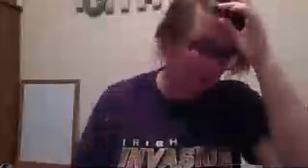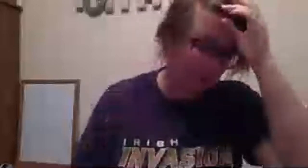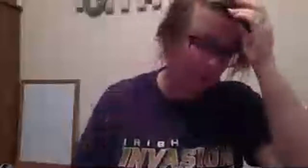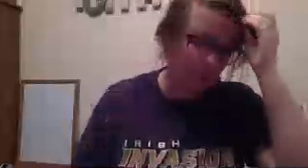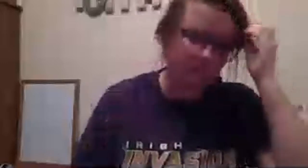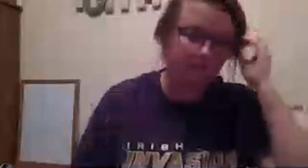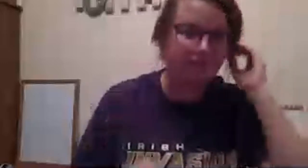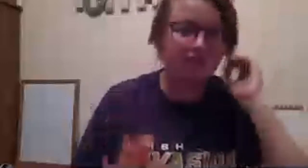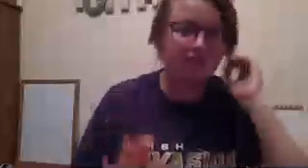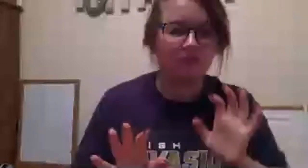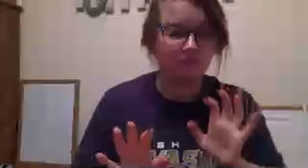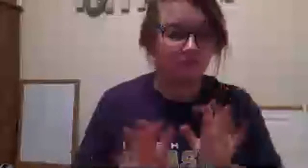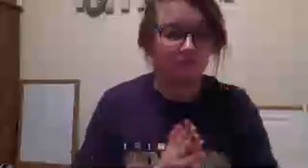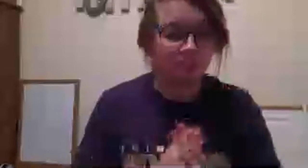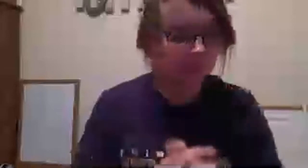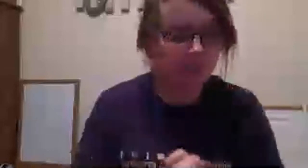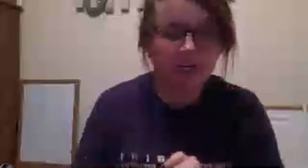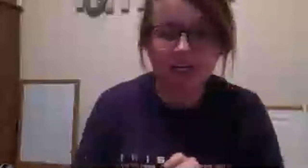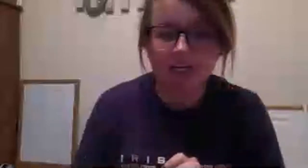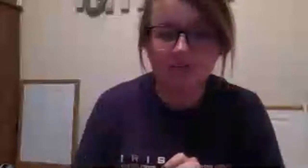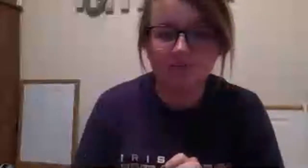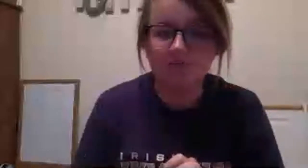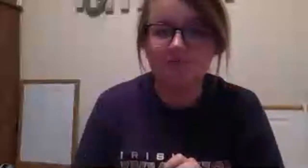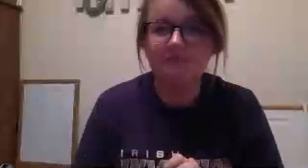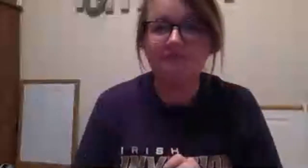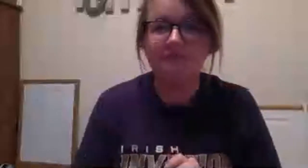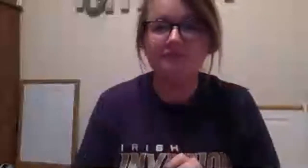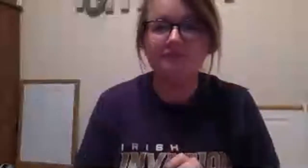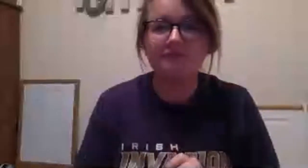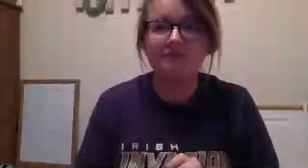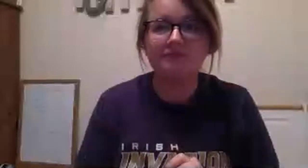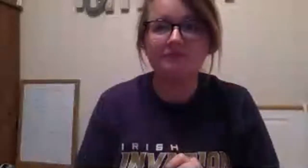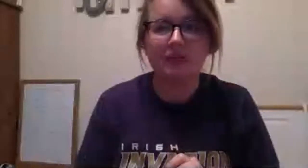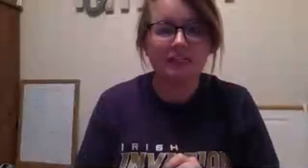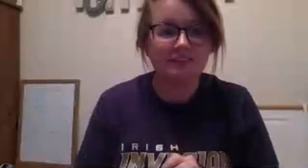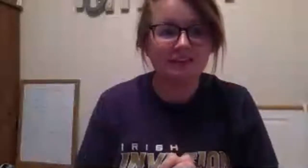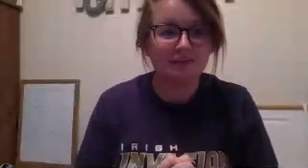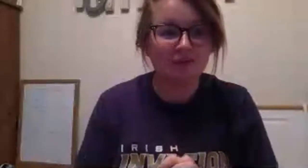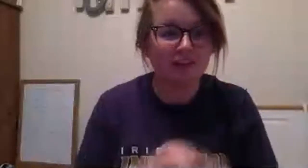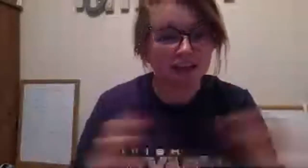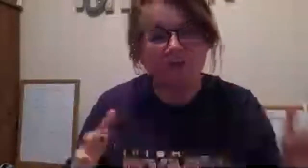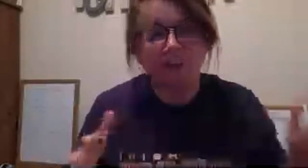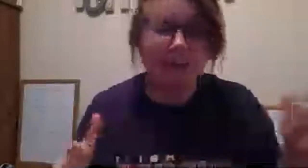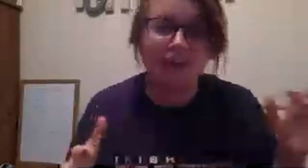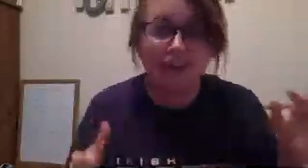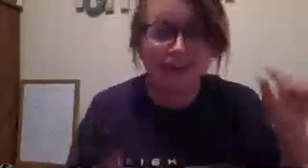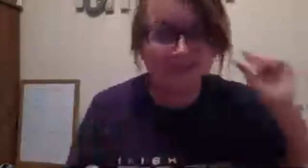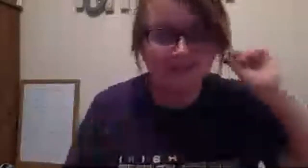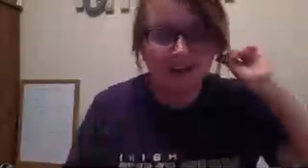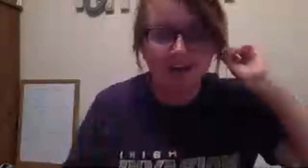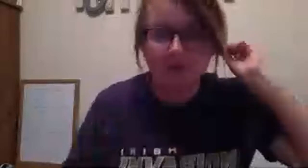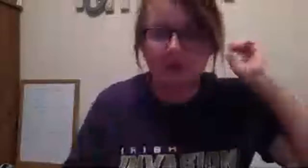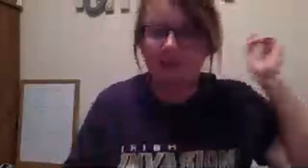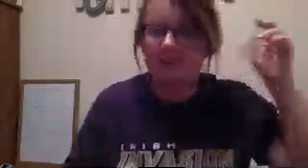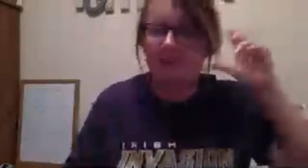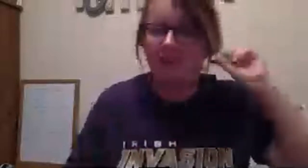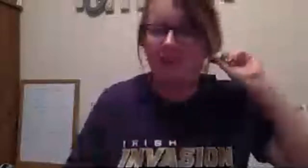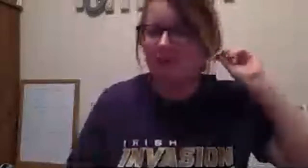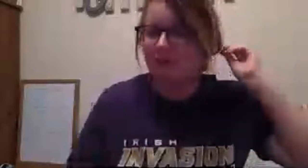he's super cool um because of him if we ever had another kid i would like to name a little boy beckett